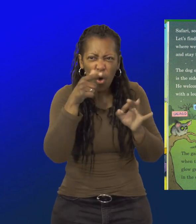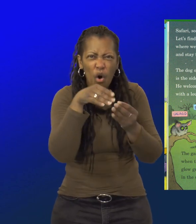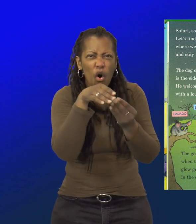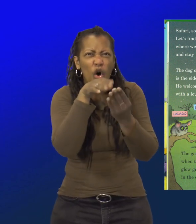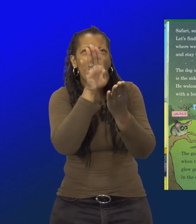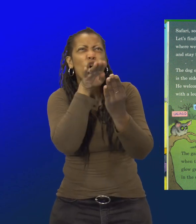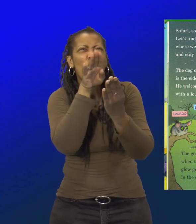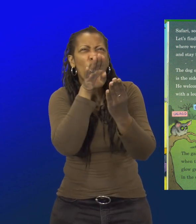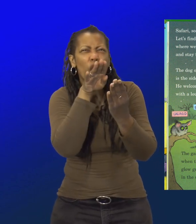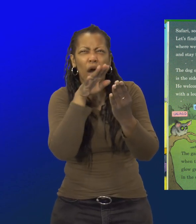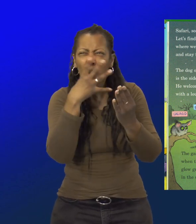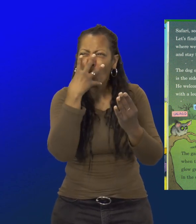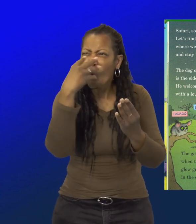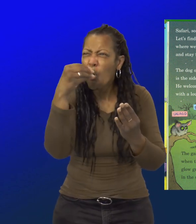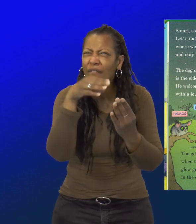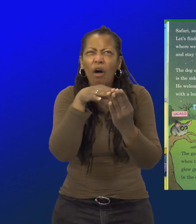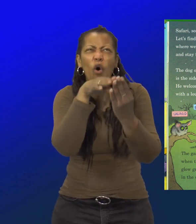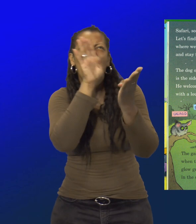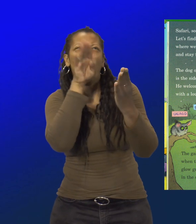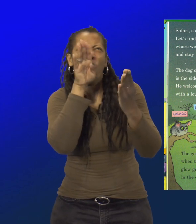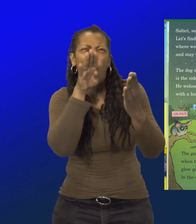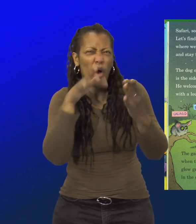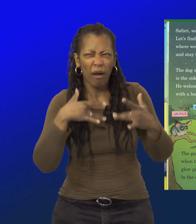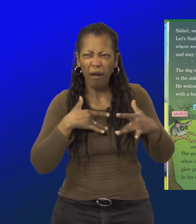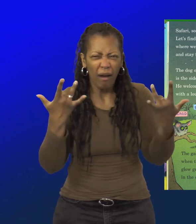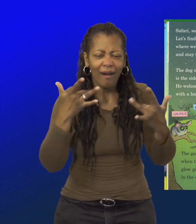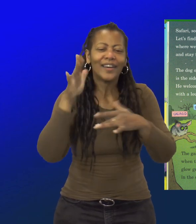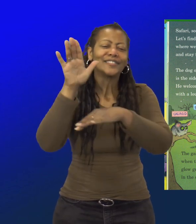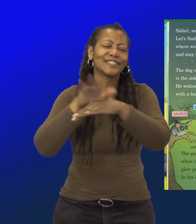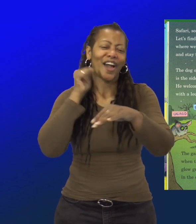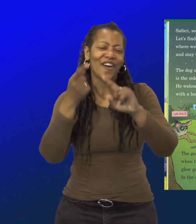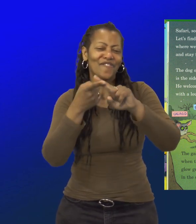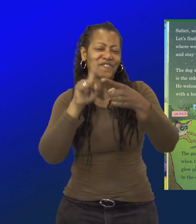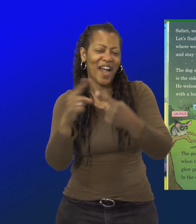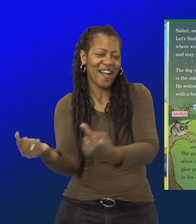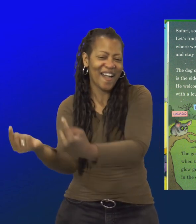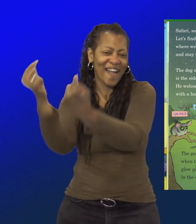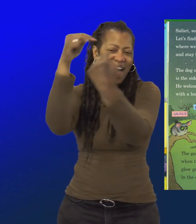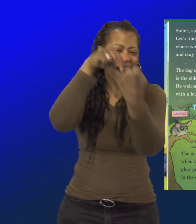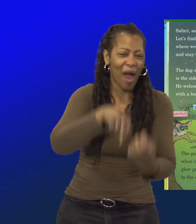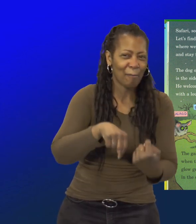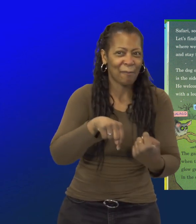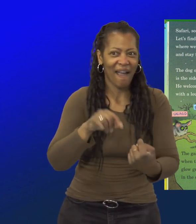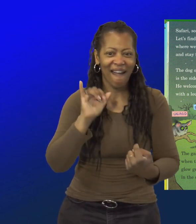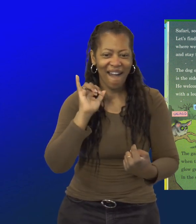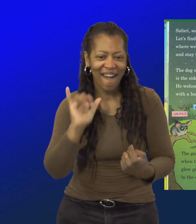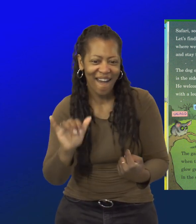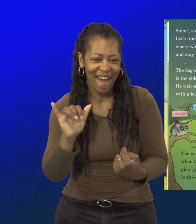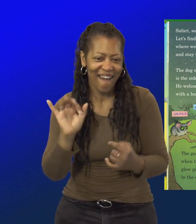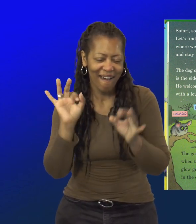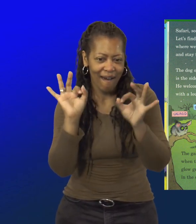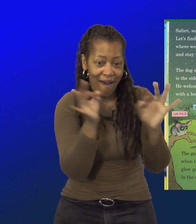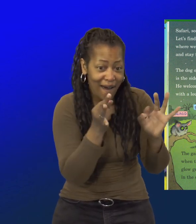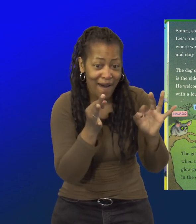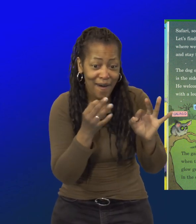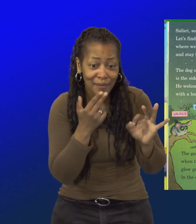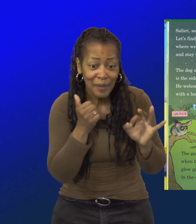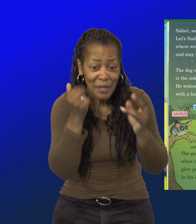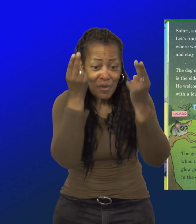is the side-striped jackal. He welcomes his mate with a loud howling crackle.